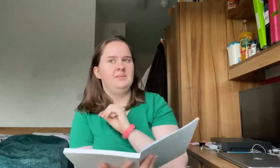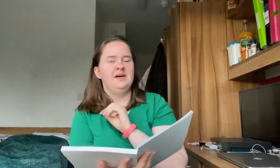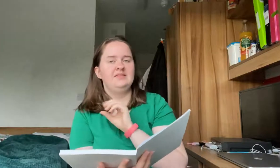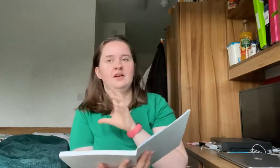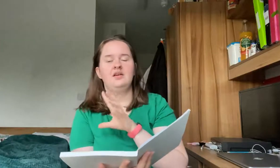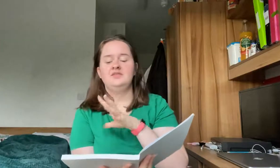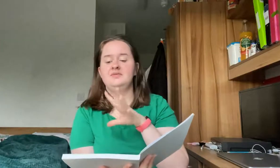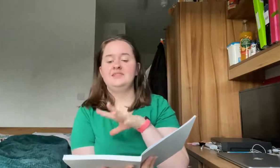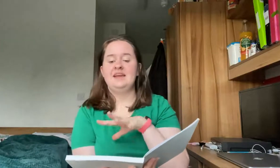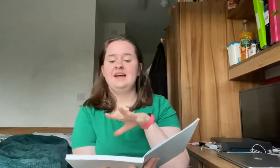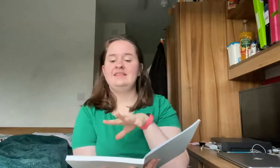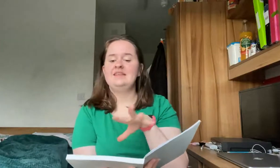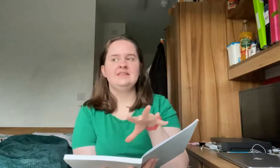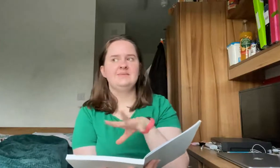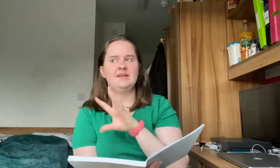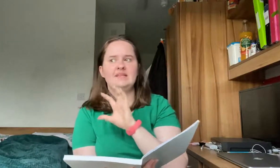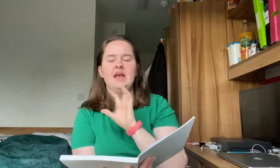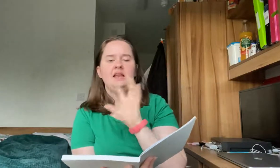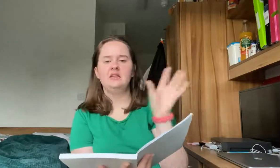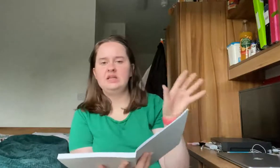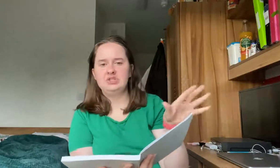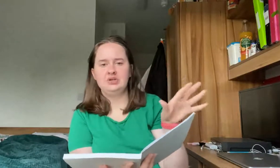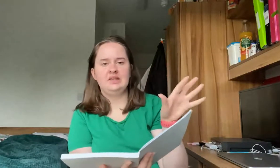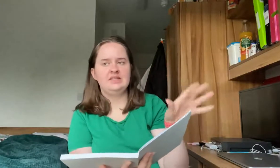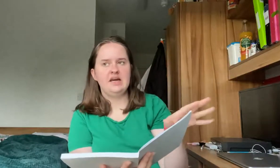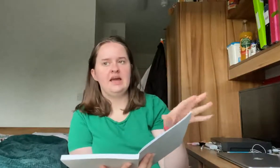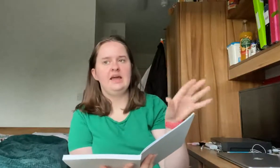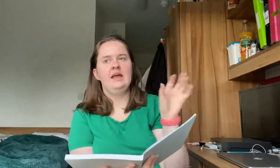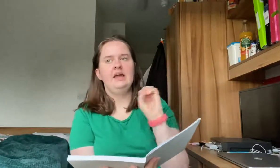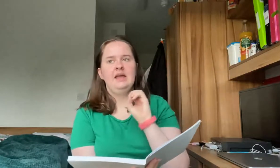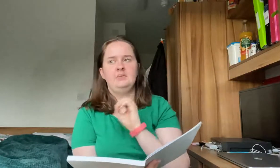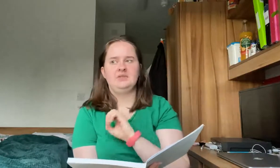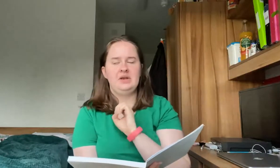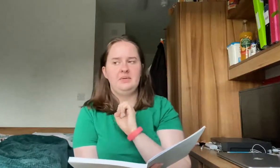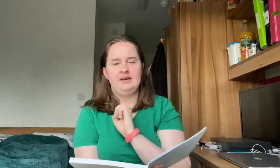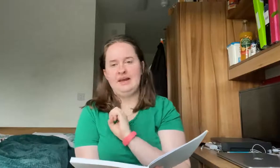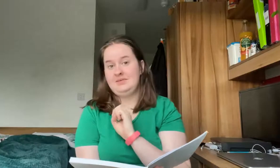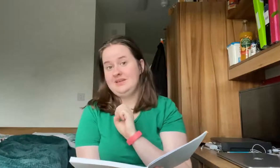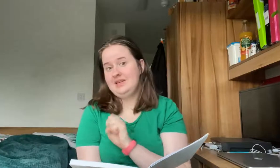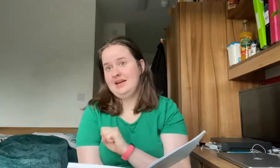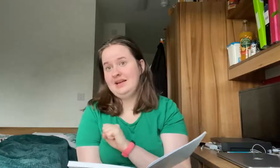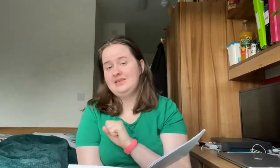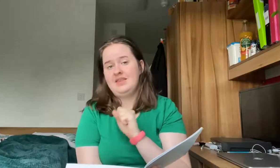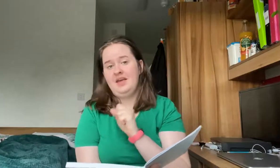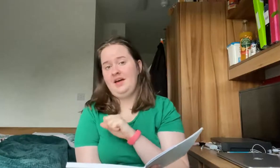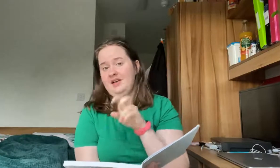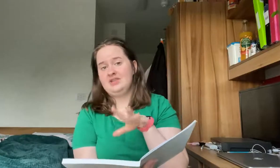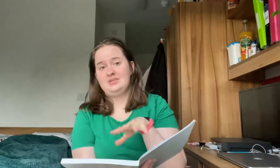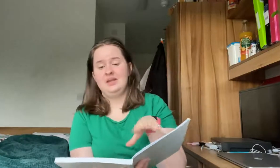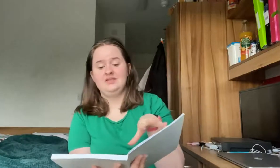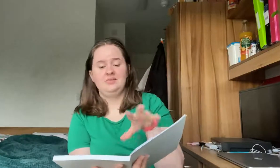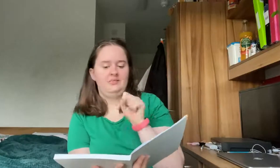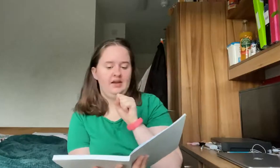better because obviously I didn't spend anything during the day it was only when it came to night that I actually spent something